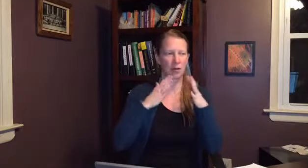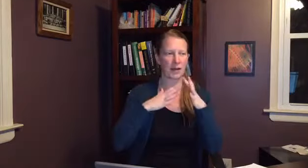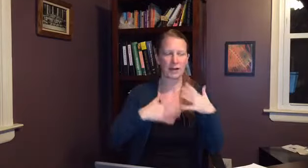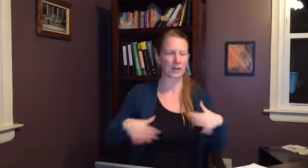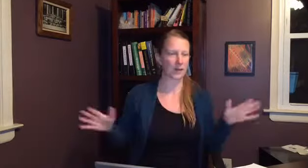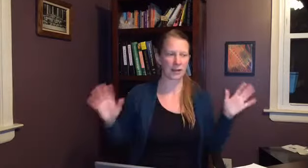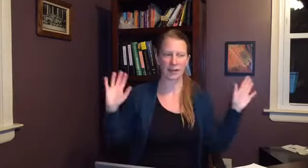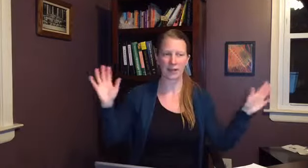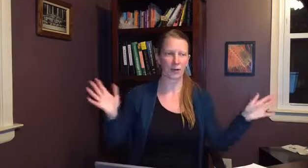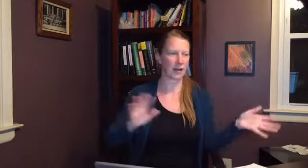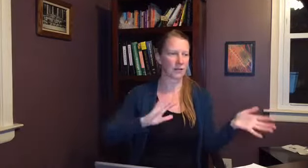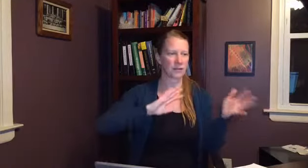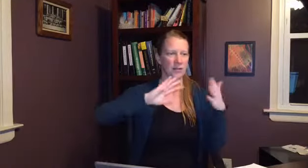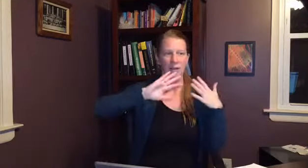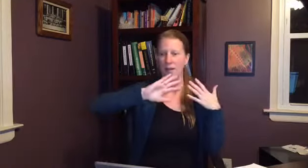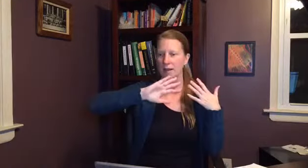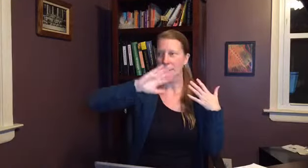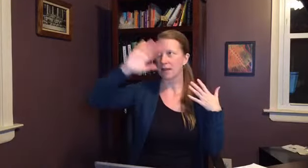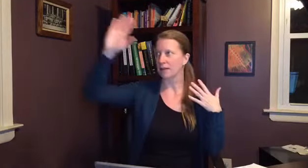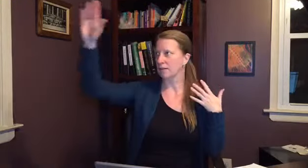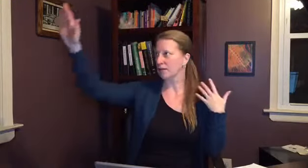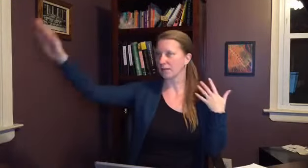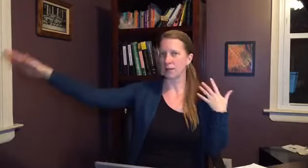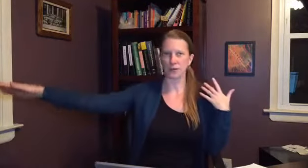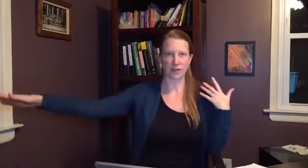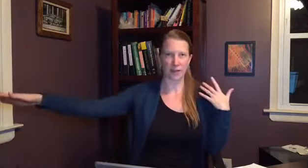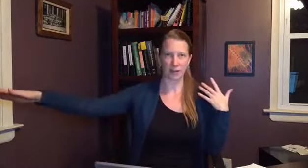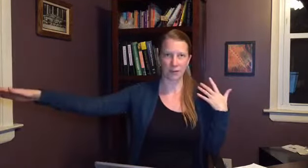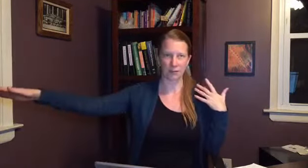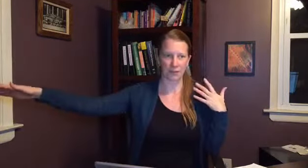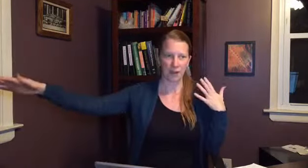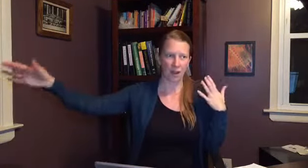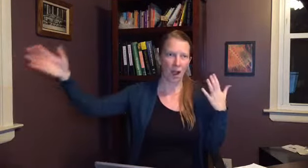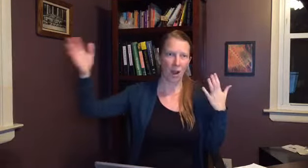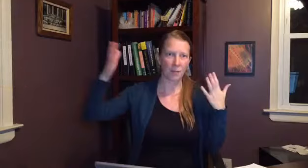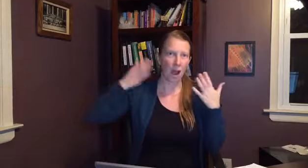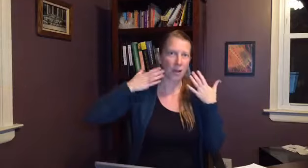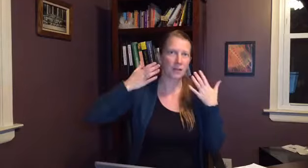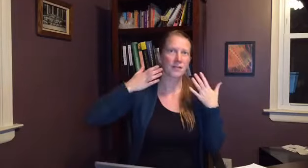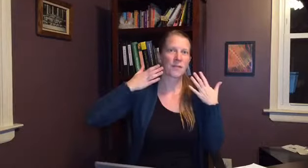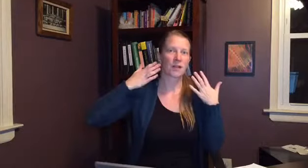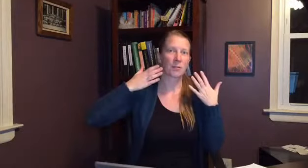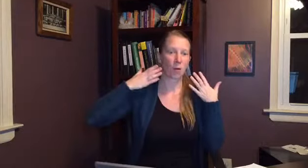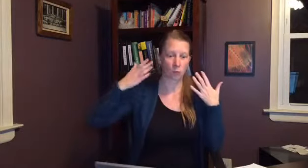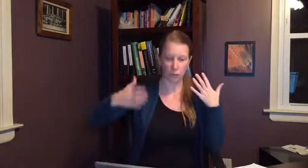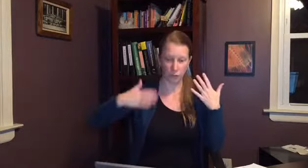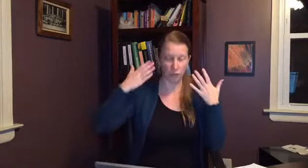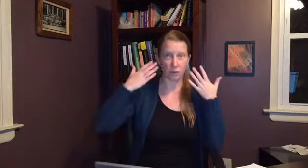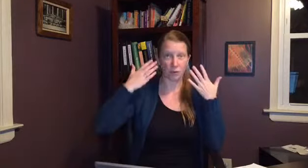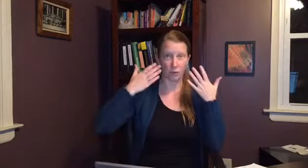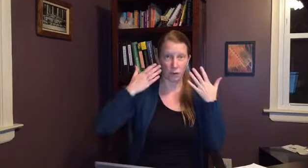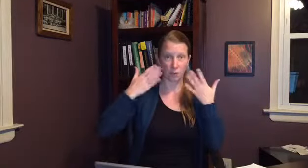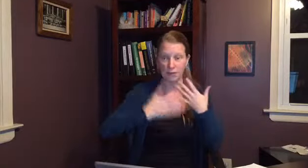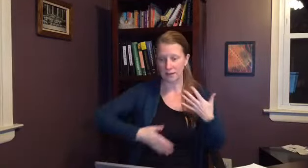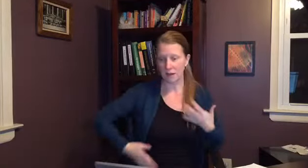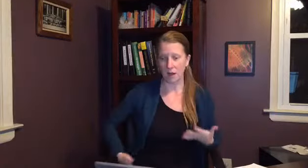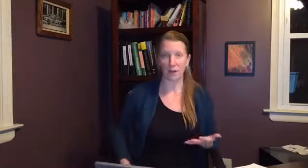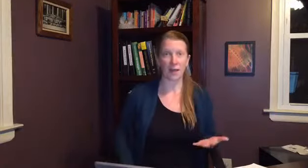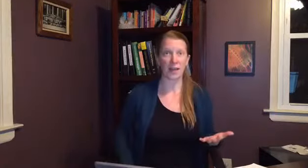and i never got it anywhere else and it's years later i'm not going to develop cold sores or herpes on any